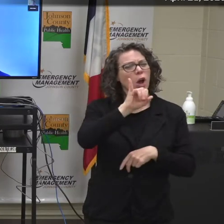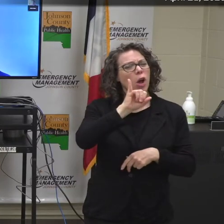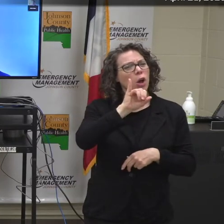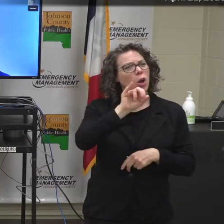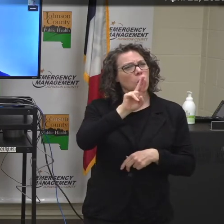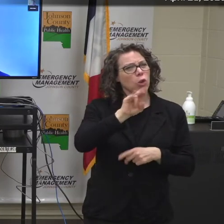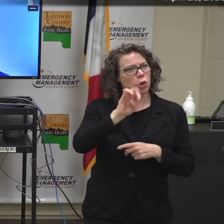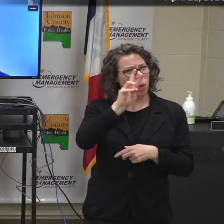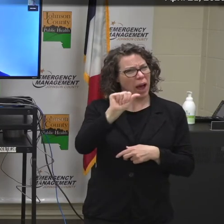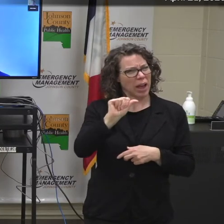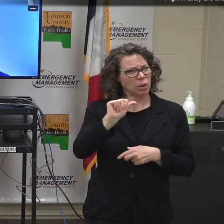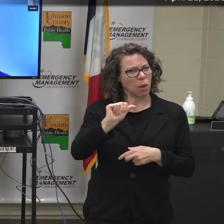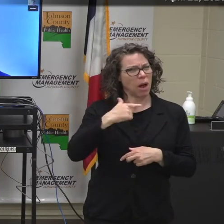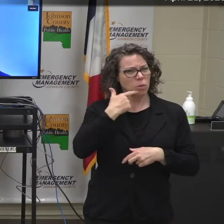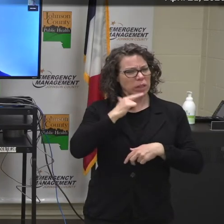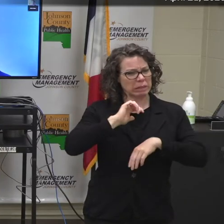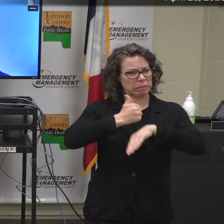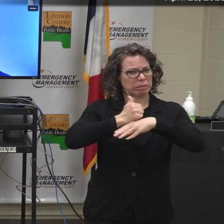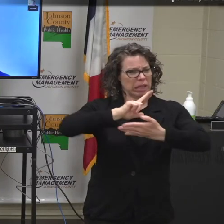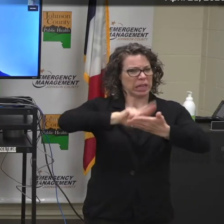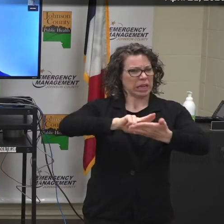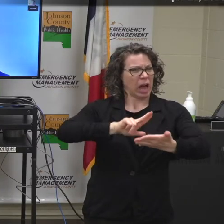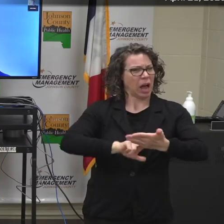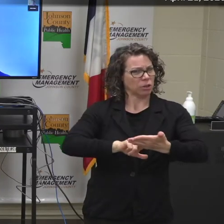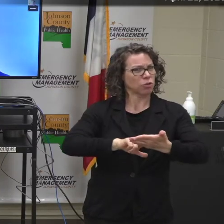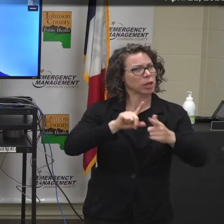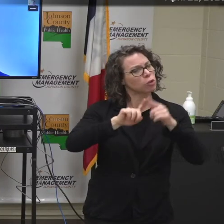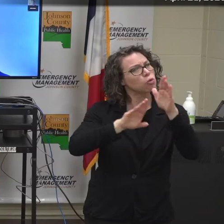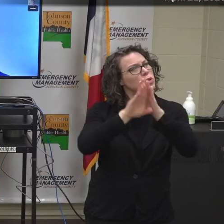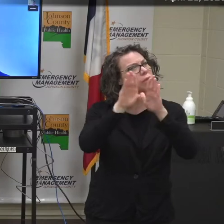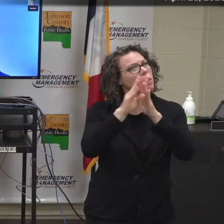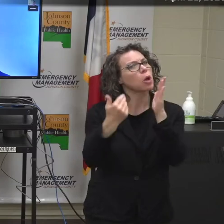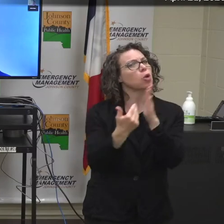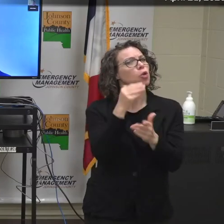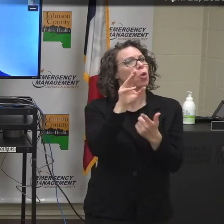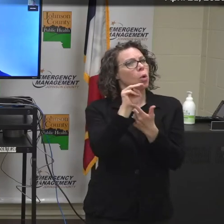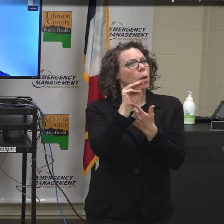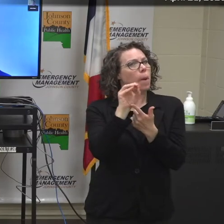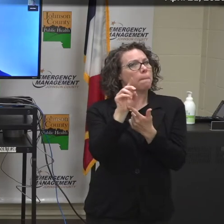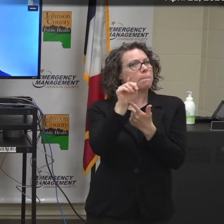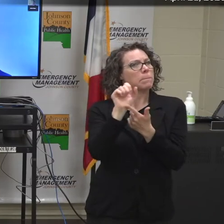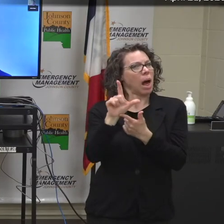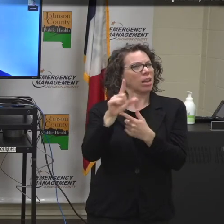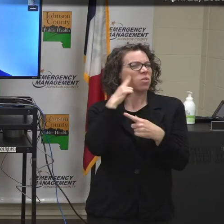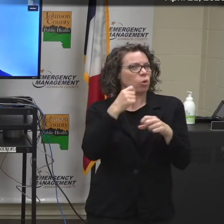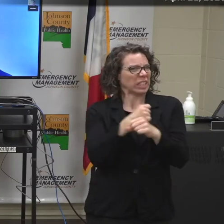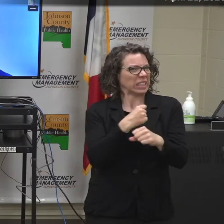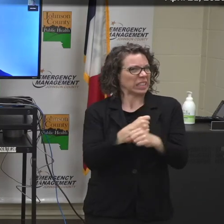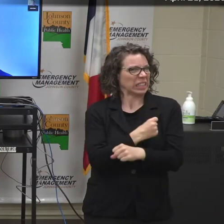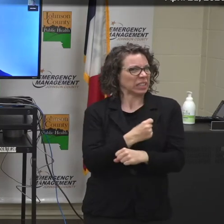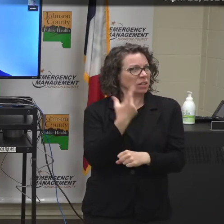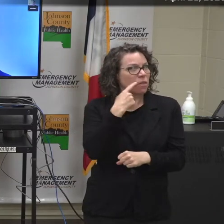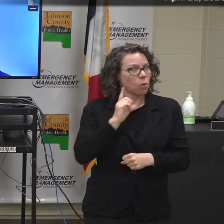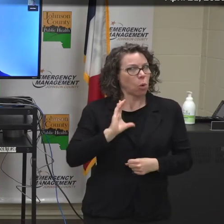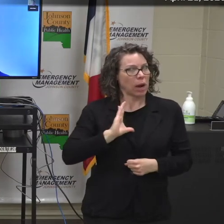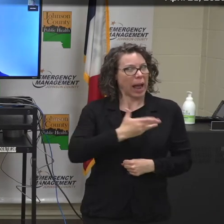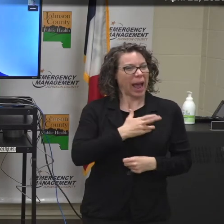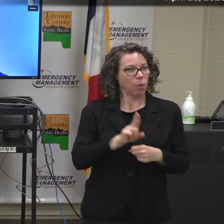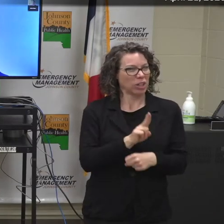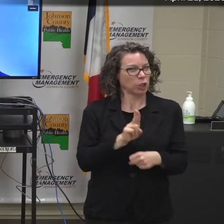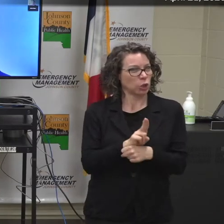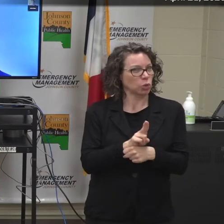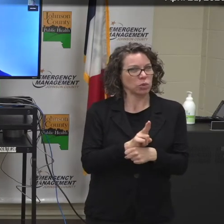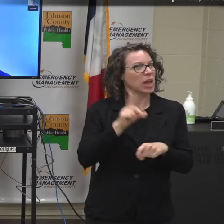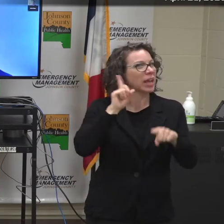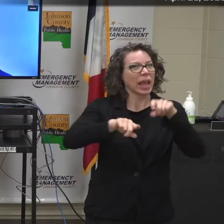with the state to develop a COVID-19 model and that the results of which were intended for internal use and not for distribution until